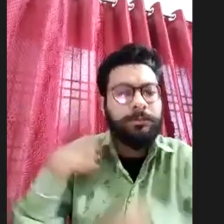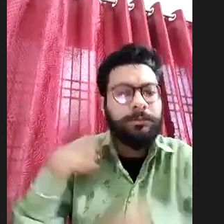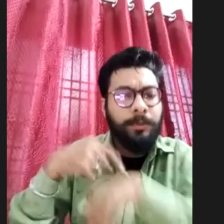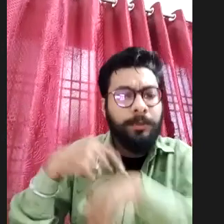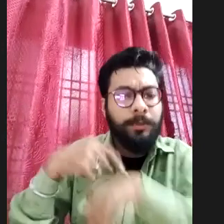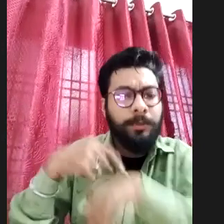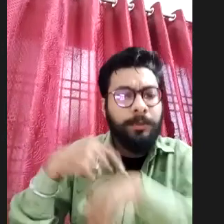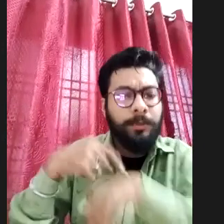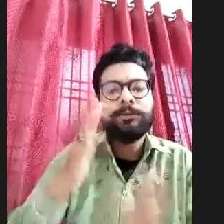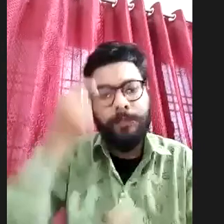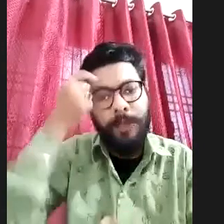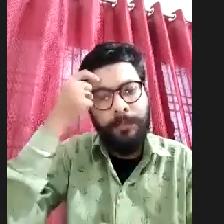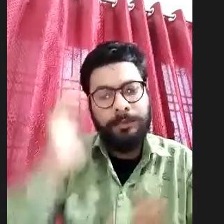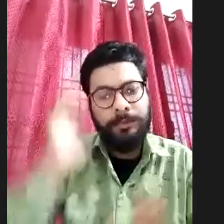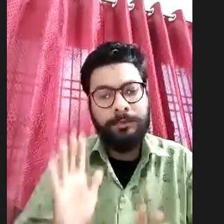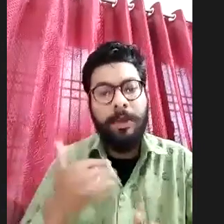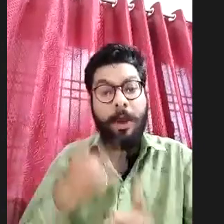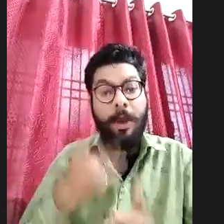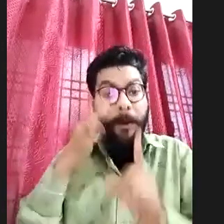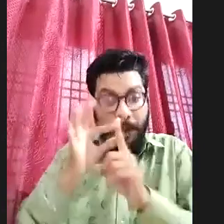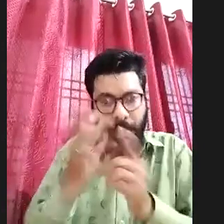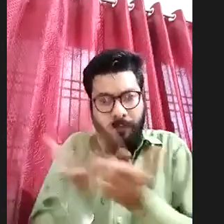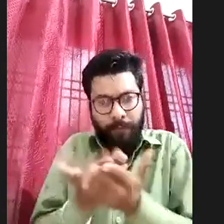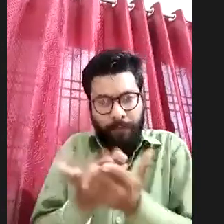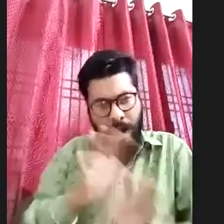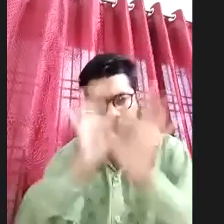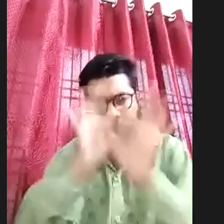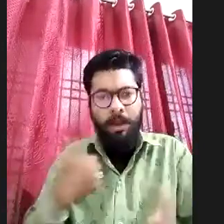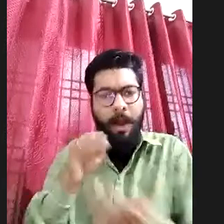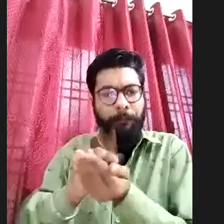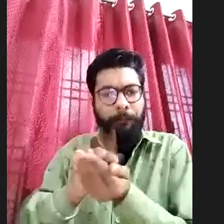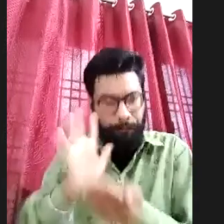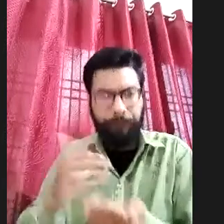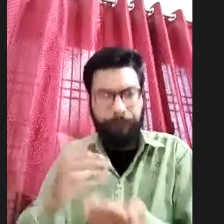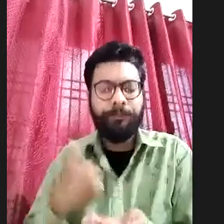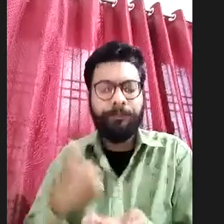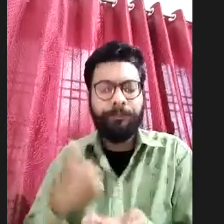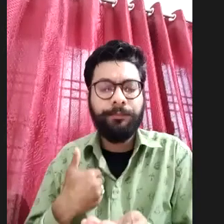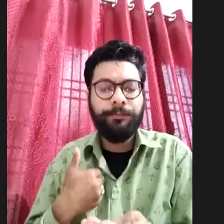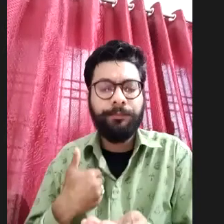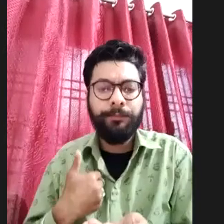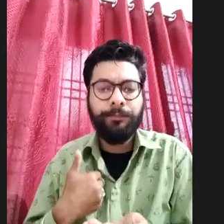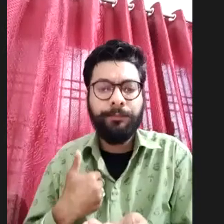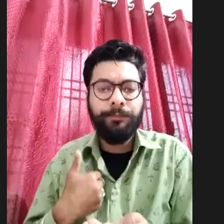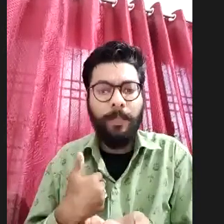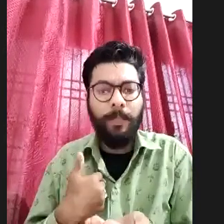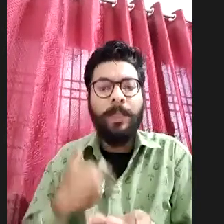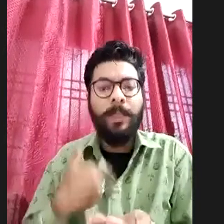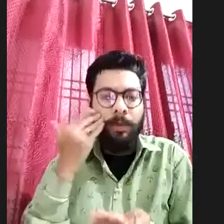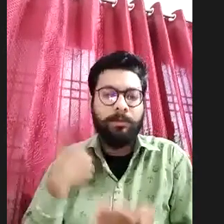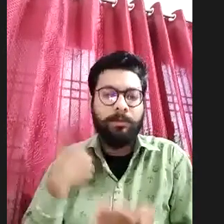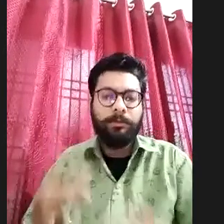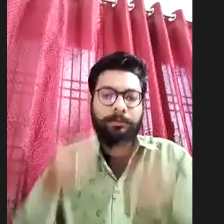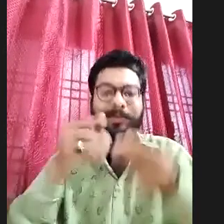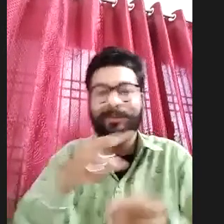So, he has done this, uh, he has passed this exam in five times and that the same particular organization still is